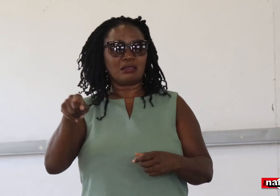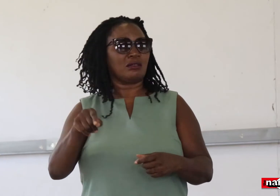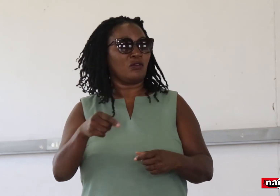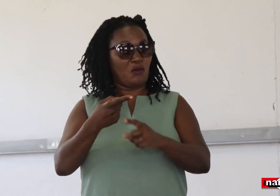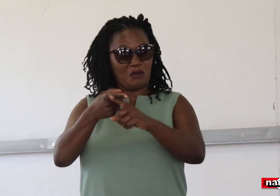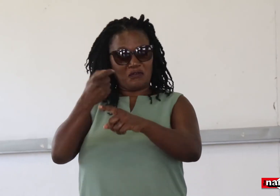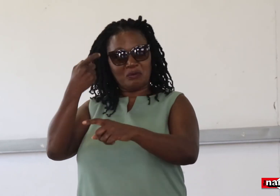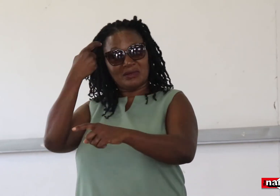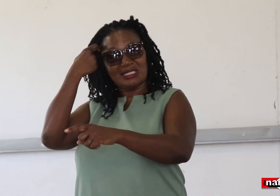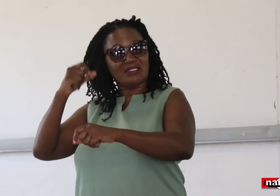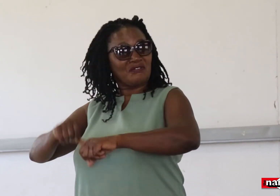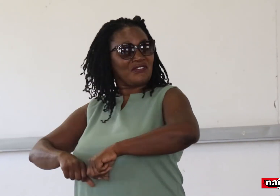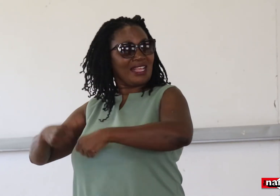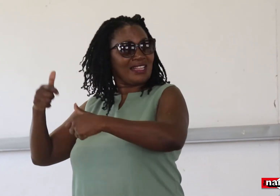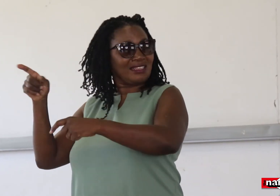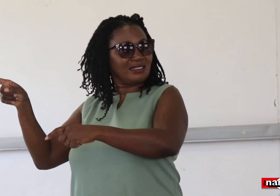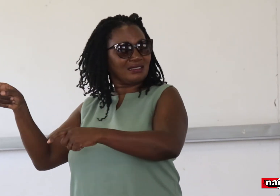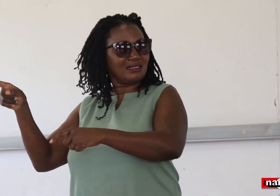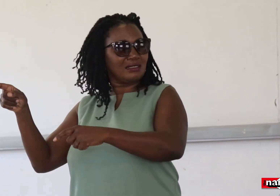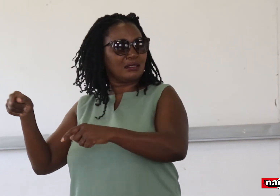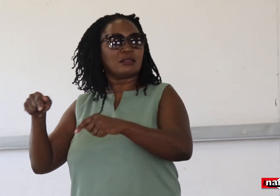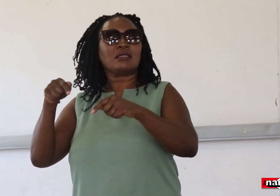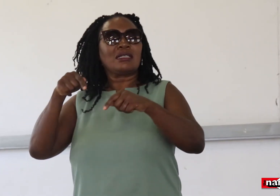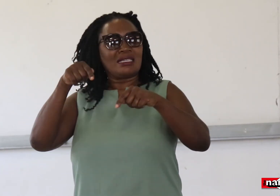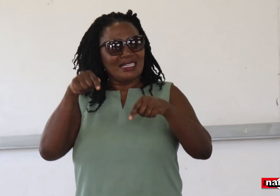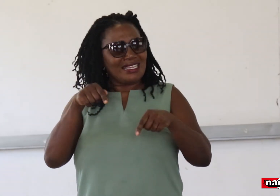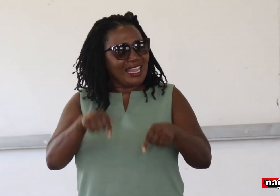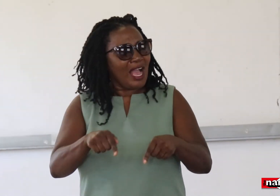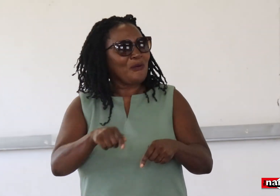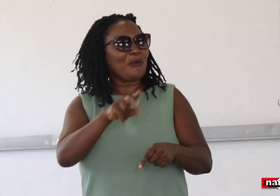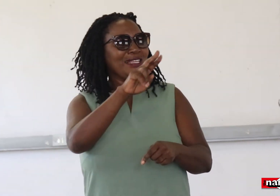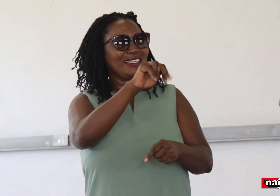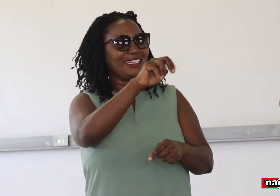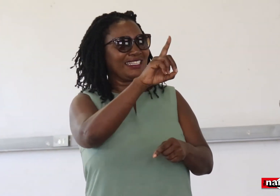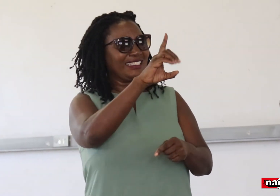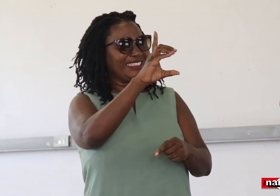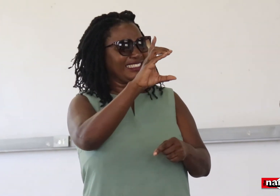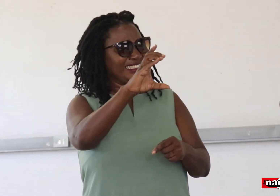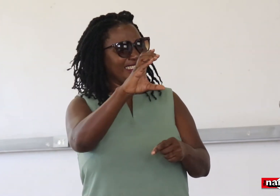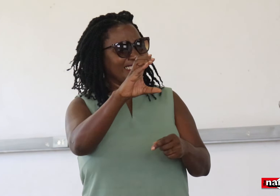Macy Bufuna. She was in the department in the Ministry of Health.